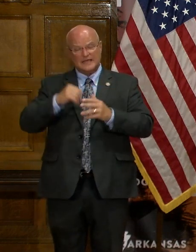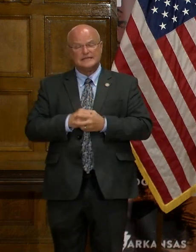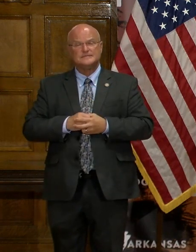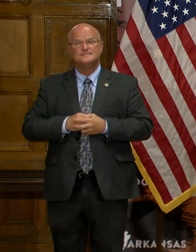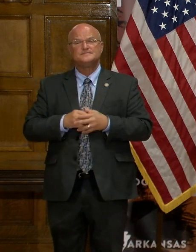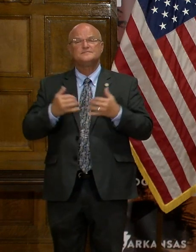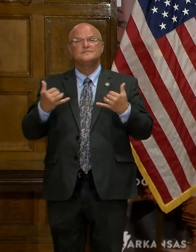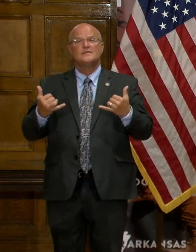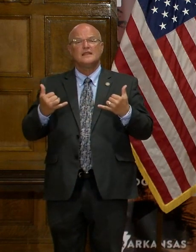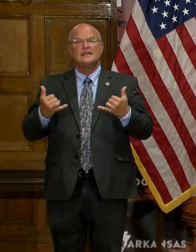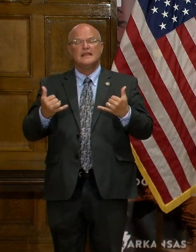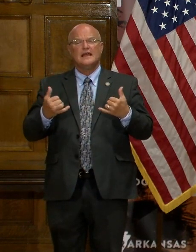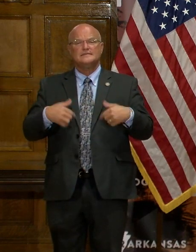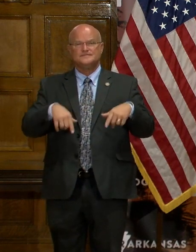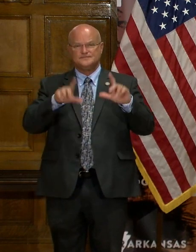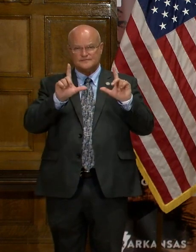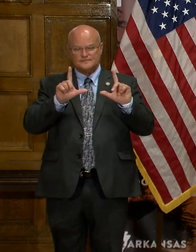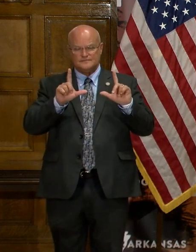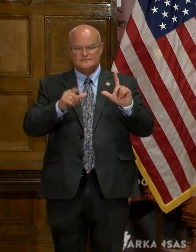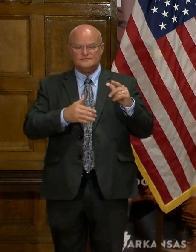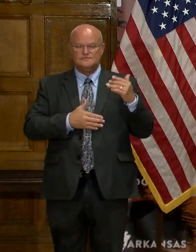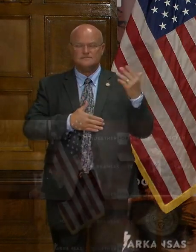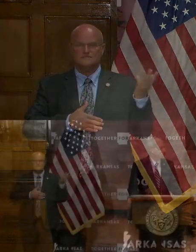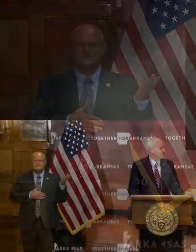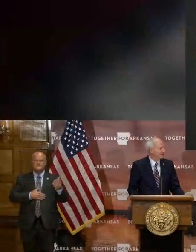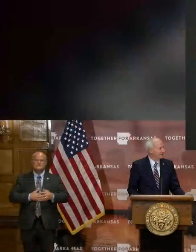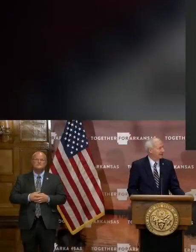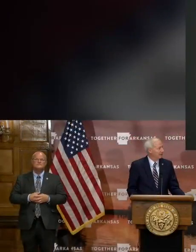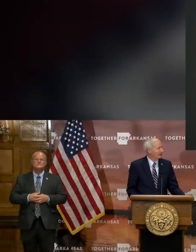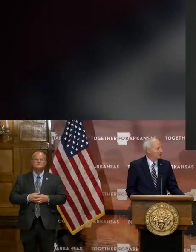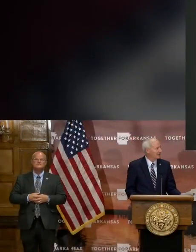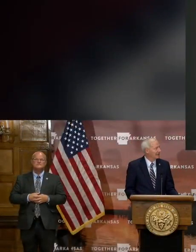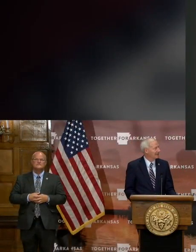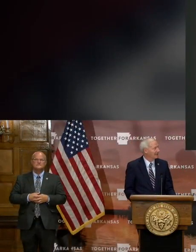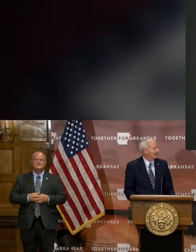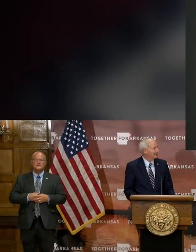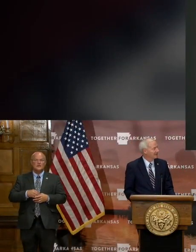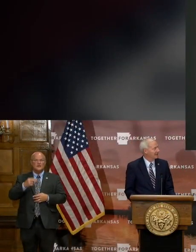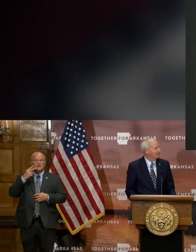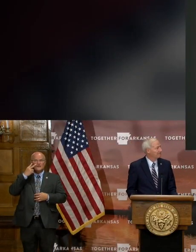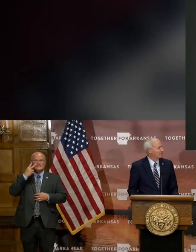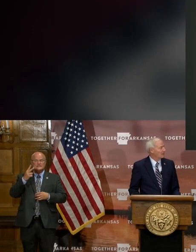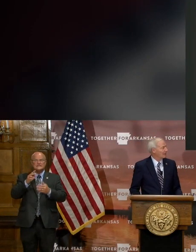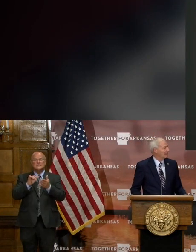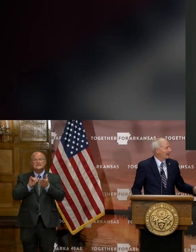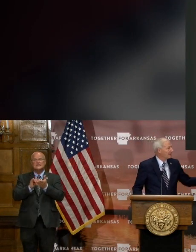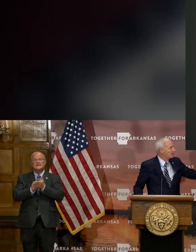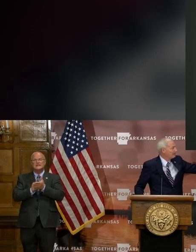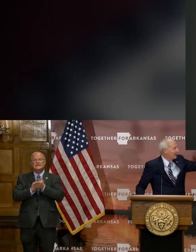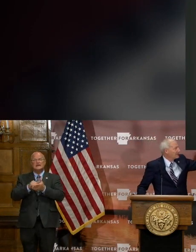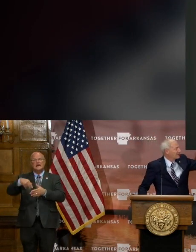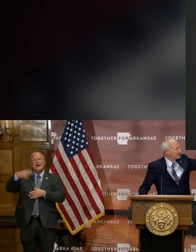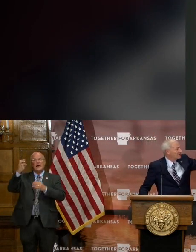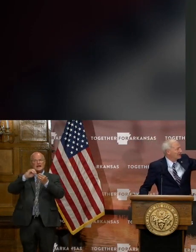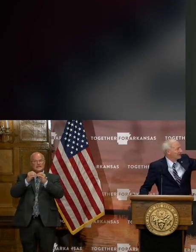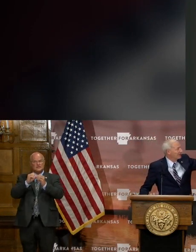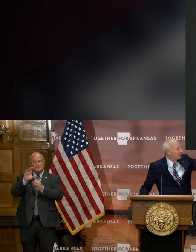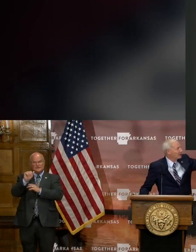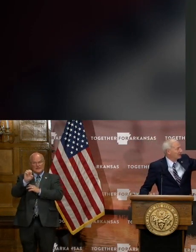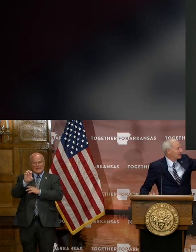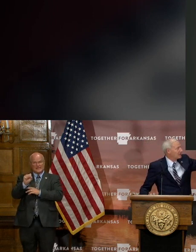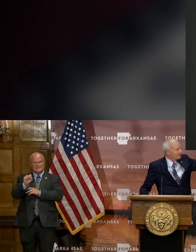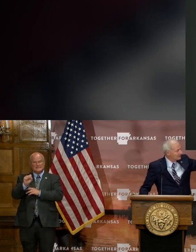With that, let's go to the graphs. And we can see the high number of cases,